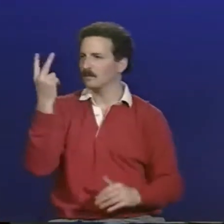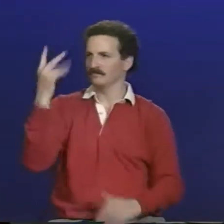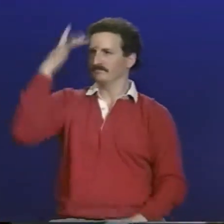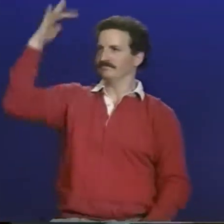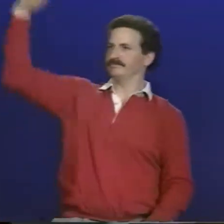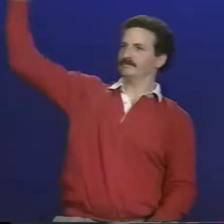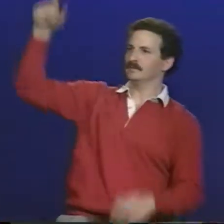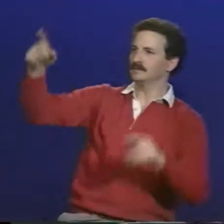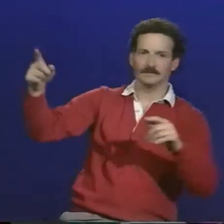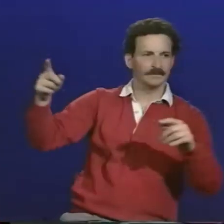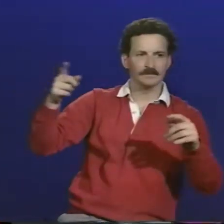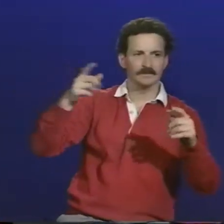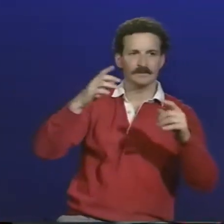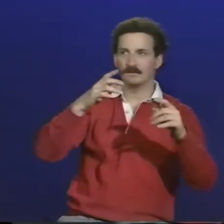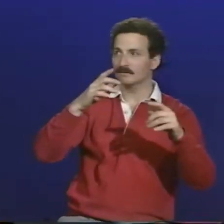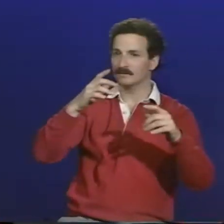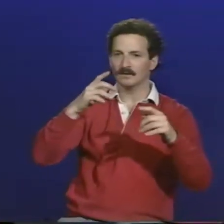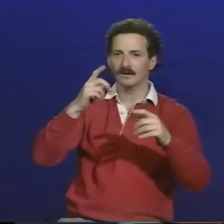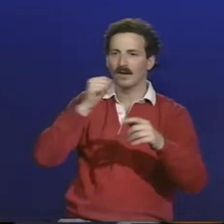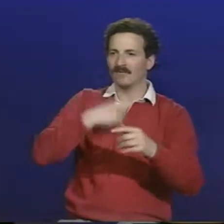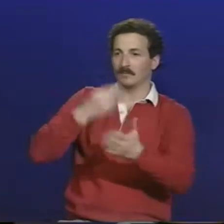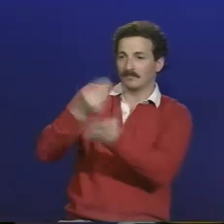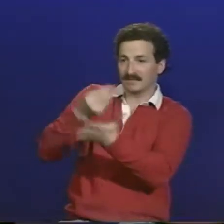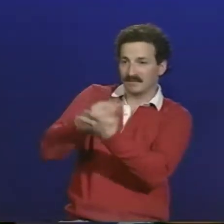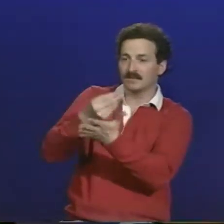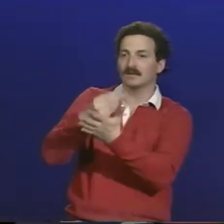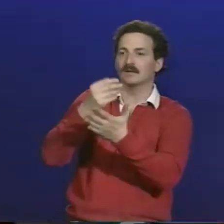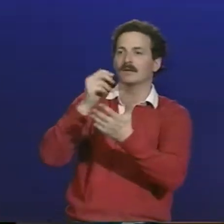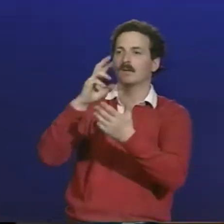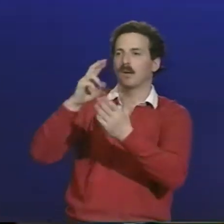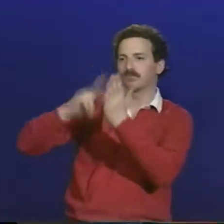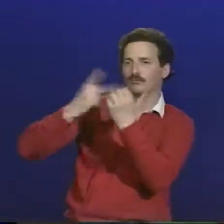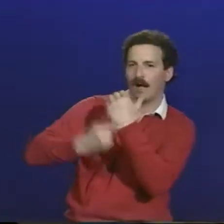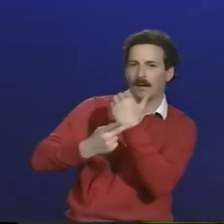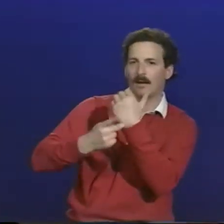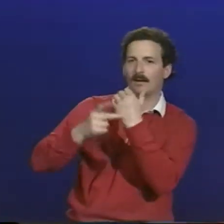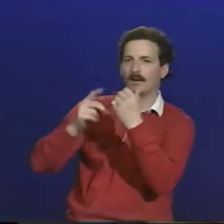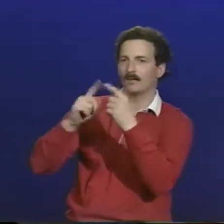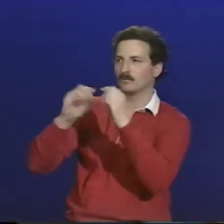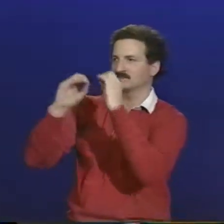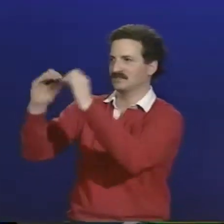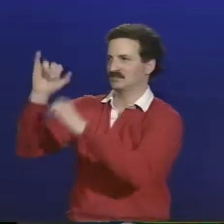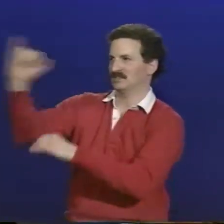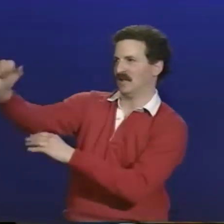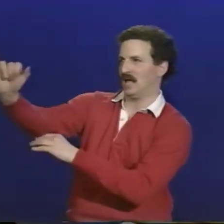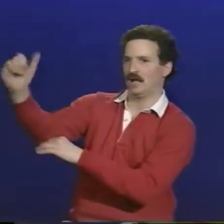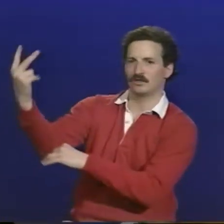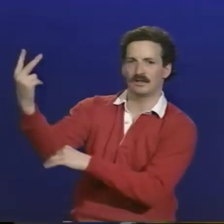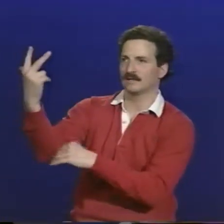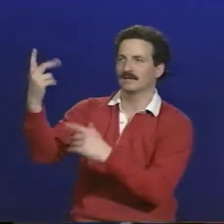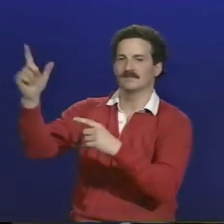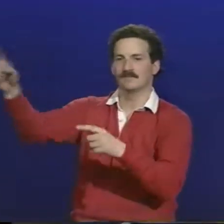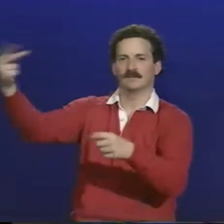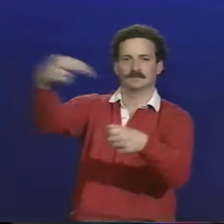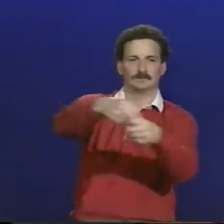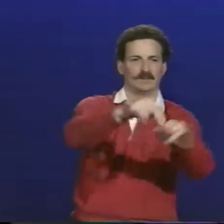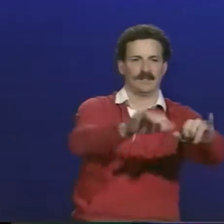are all pretty much, out of 20 kids, you'll say maybe most of them are on par and then maybe two or three are particularly gifted. And there's no